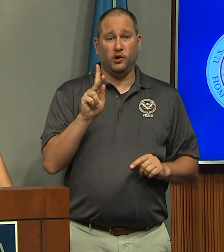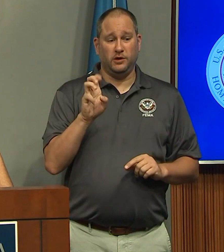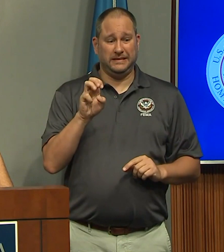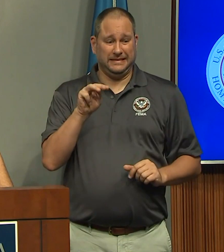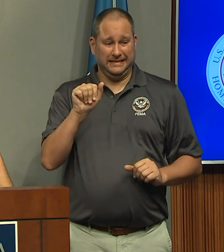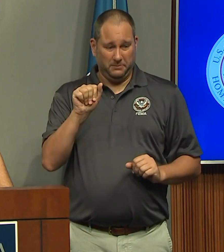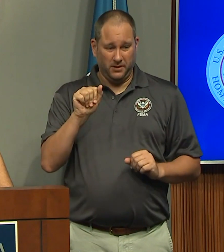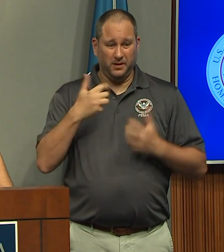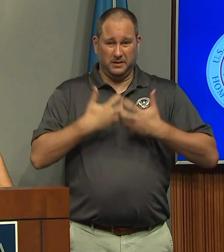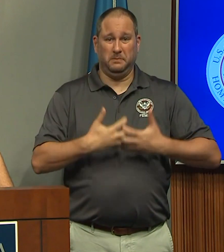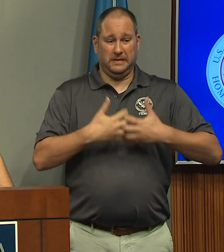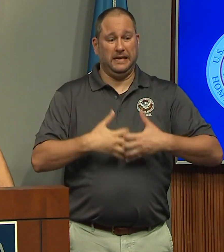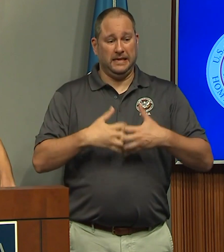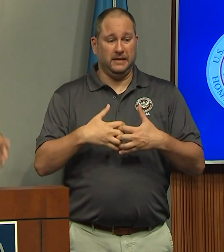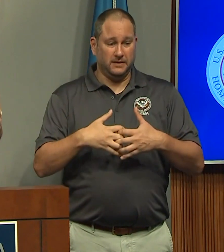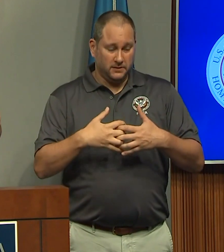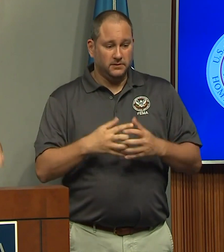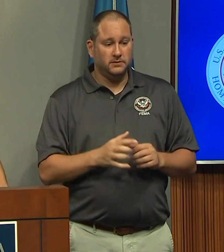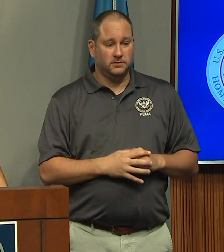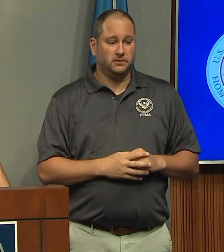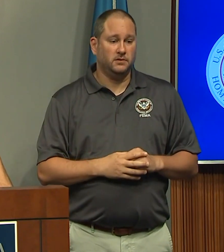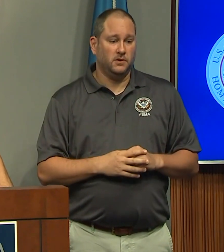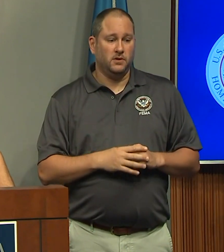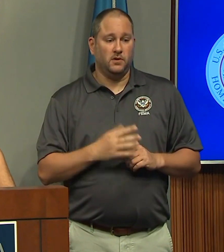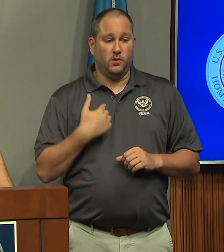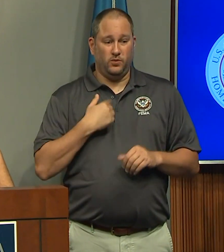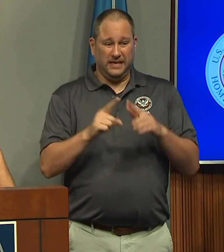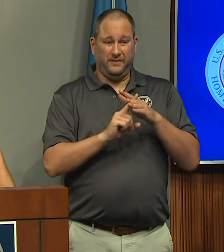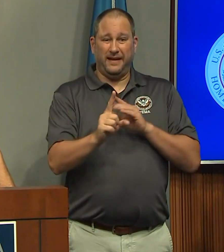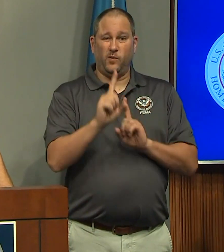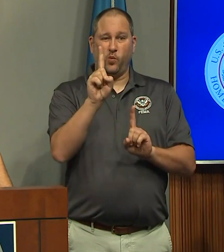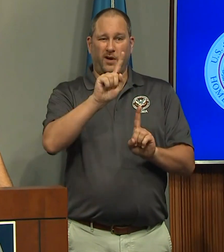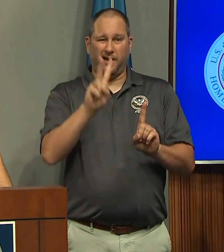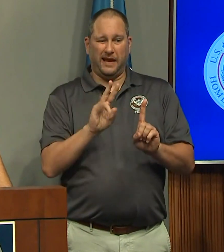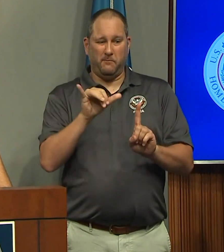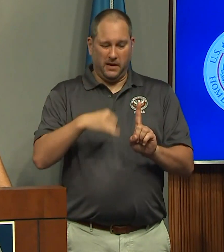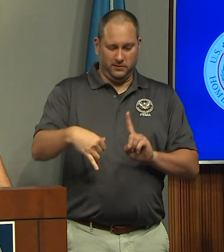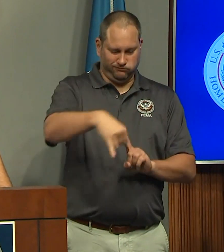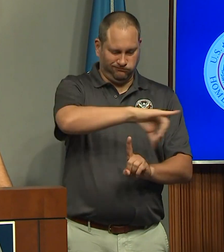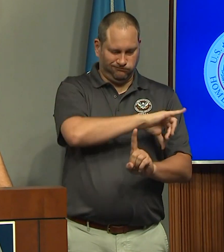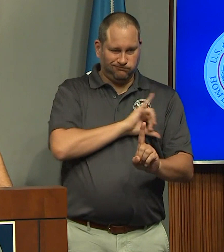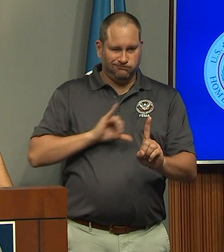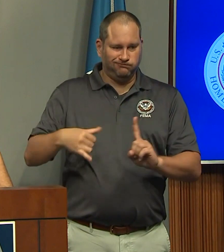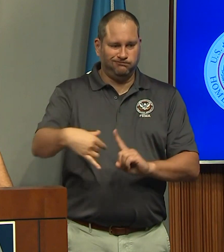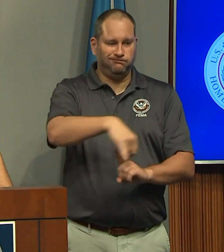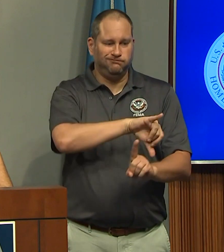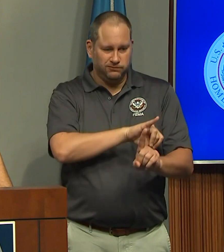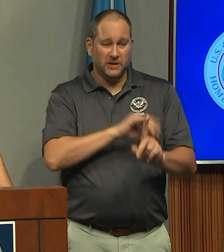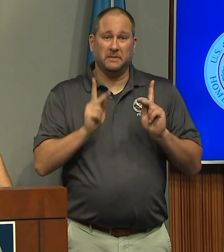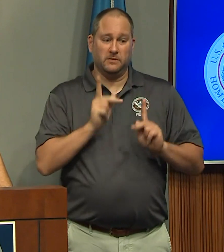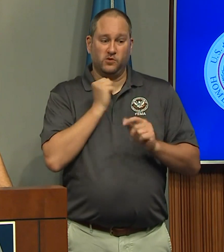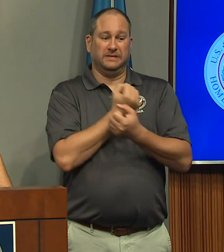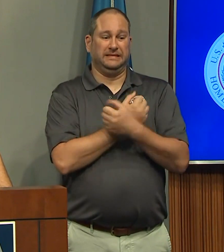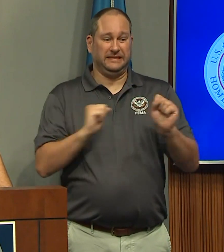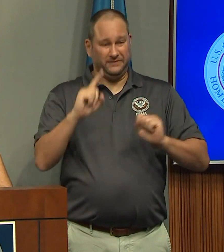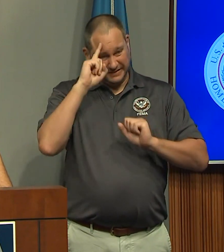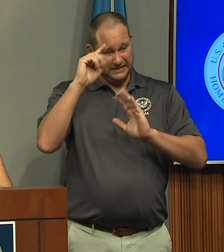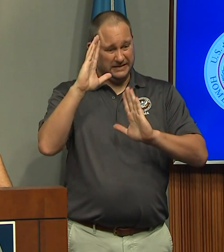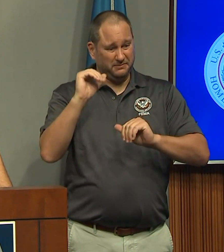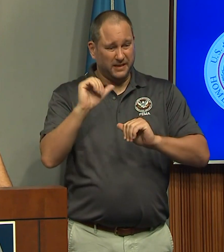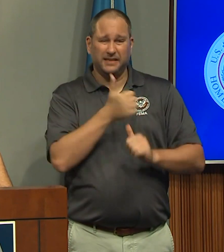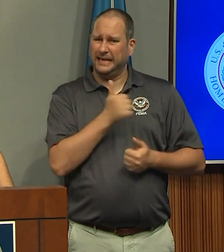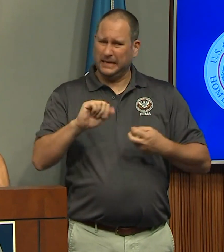evacuate about a mile and a half radius around the Arkema chemical plant, for example, to make sure people were safe in anticipation of any problems.